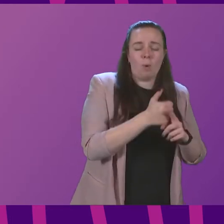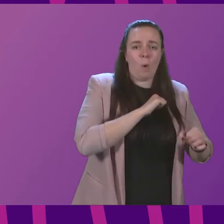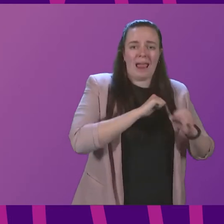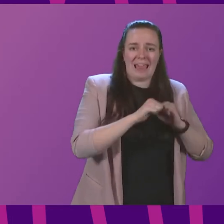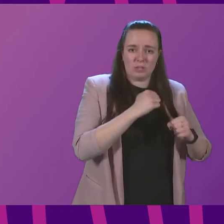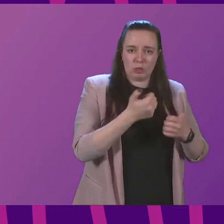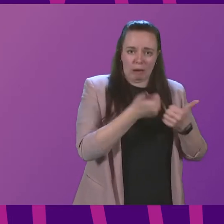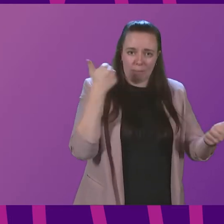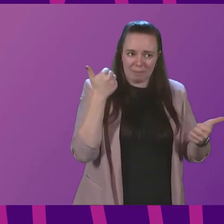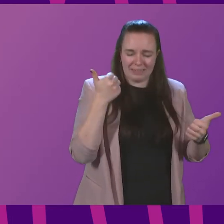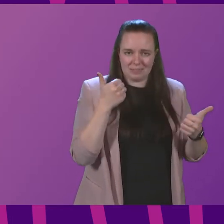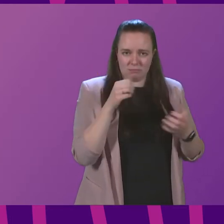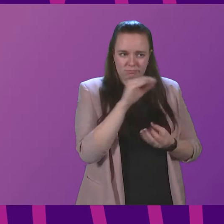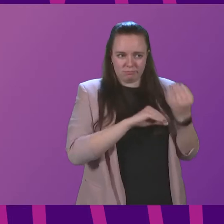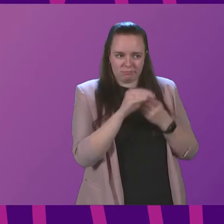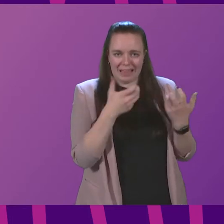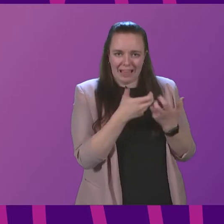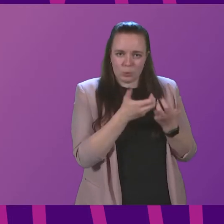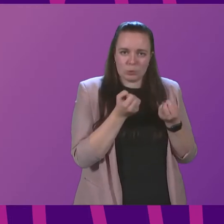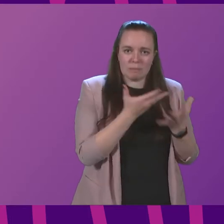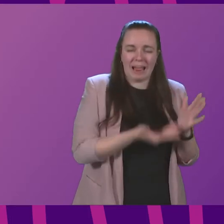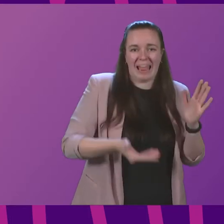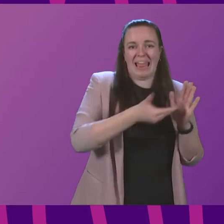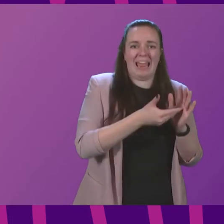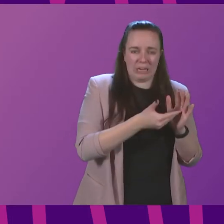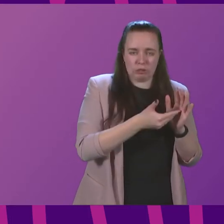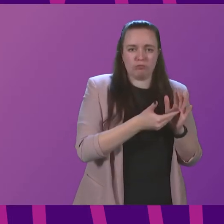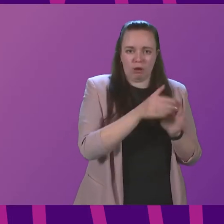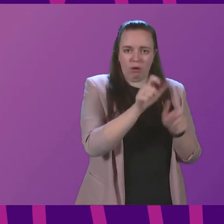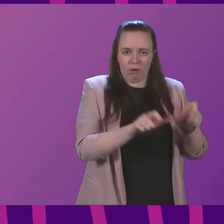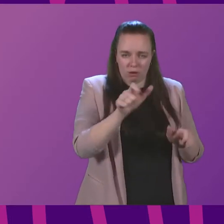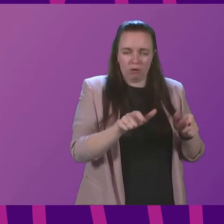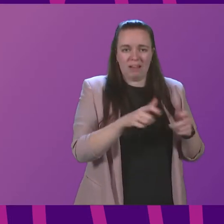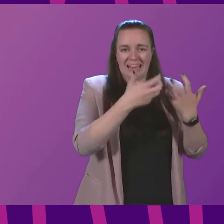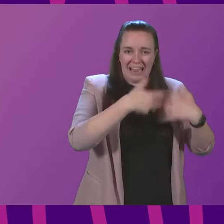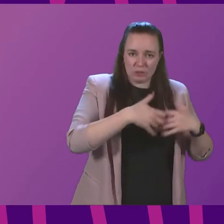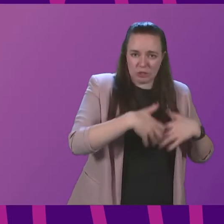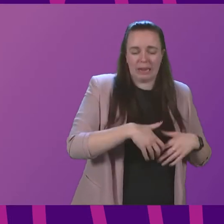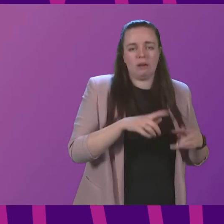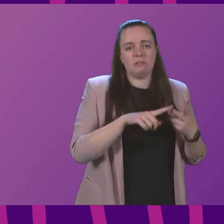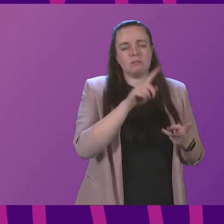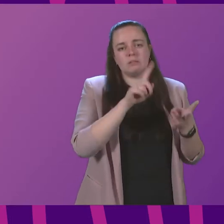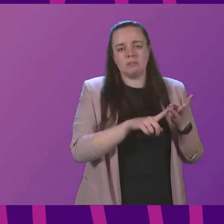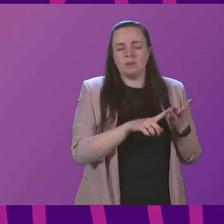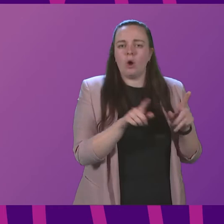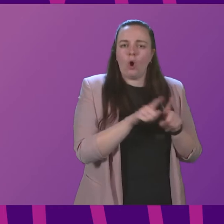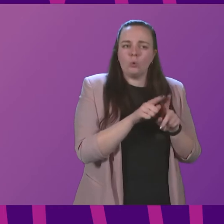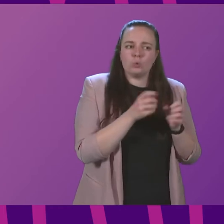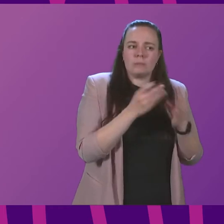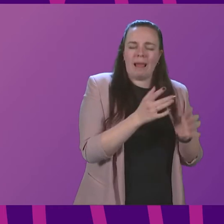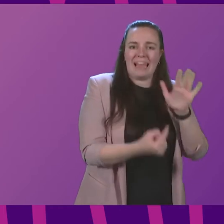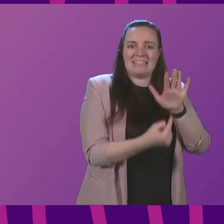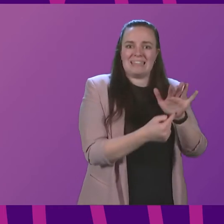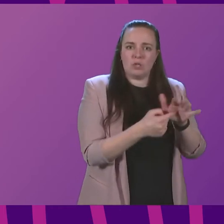by working out a way of supplying extra additional linesmen and engineers and also supplying essential